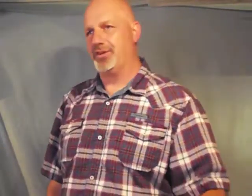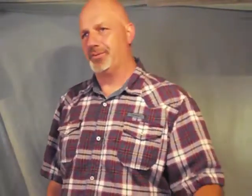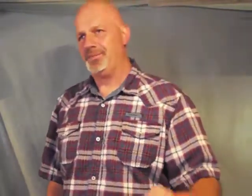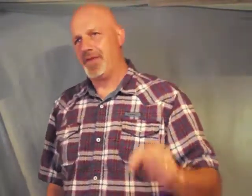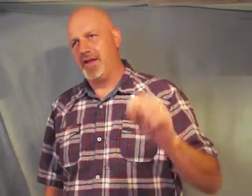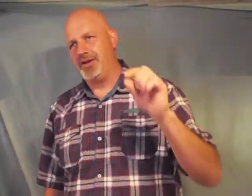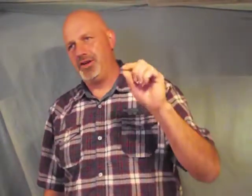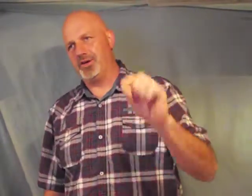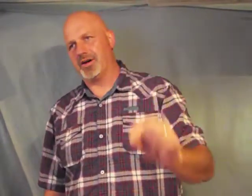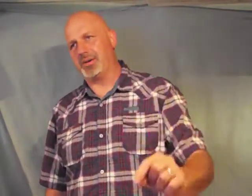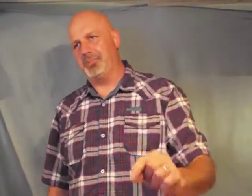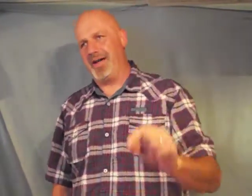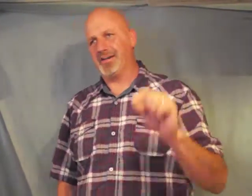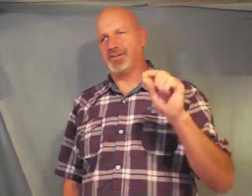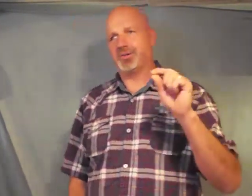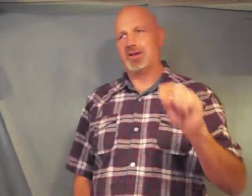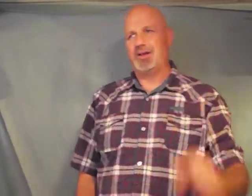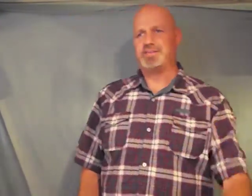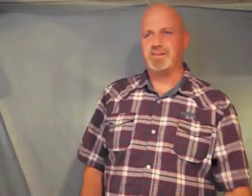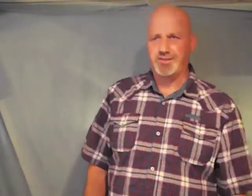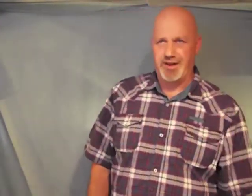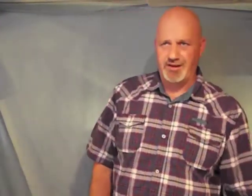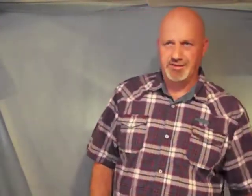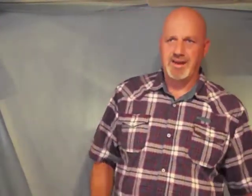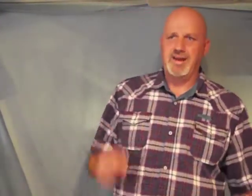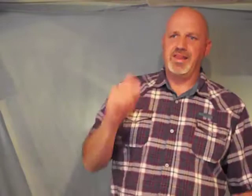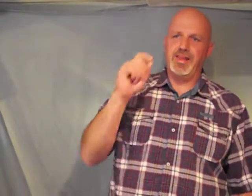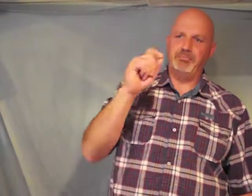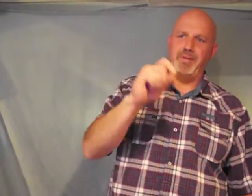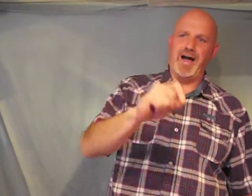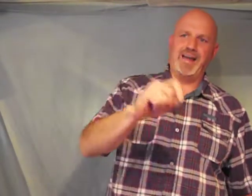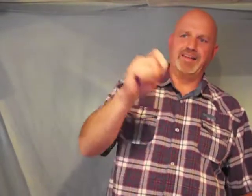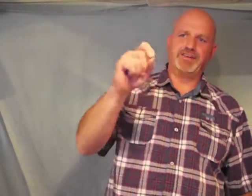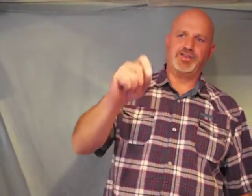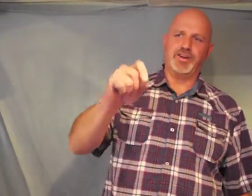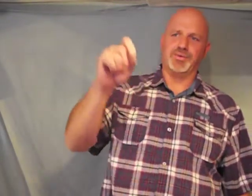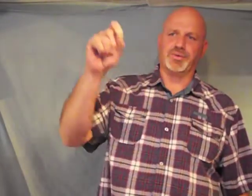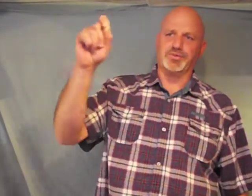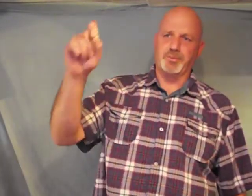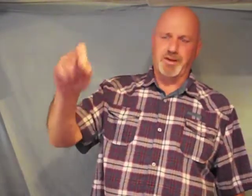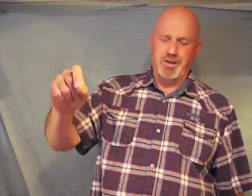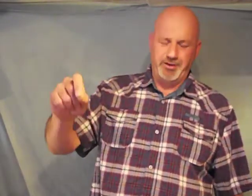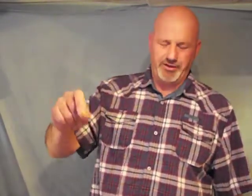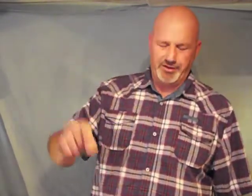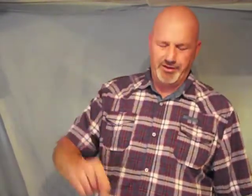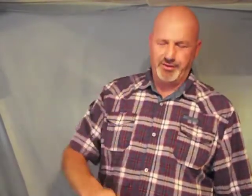you are commanded to release the chains that bind the children from coming to you